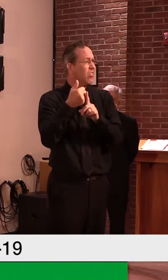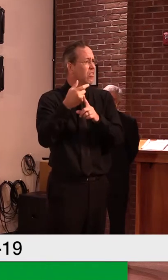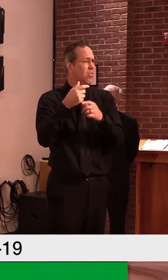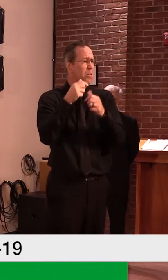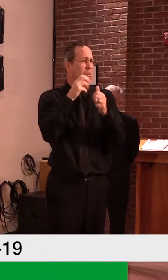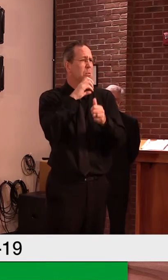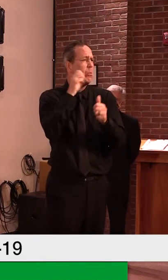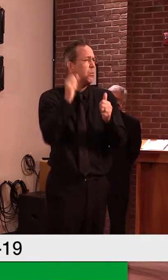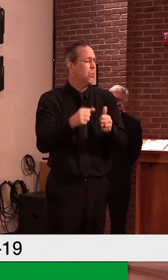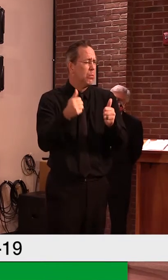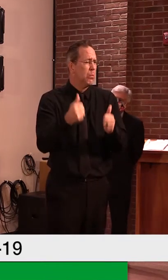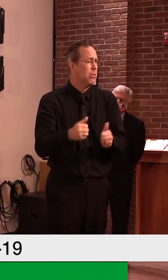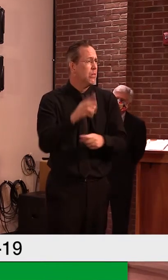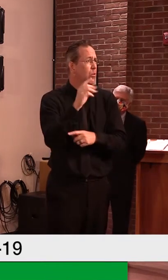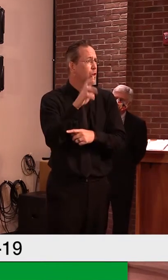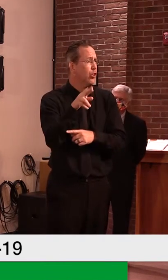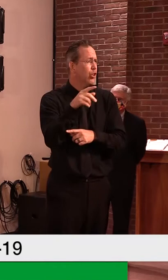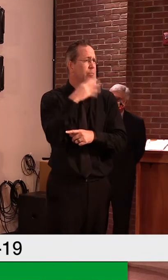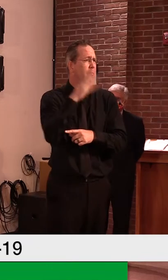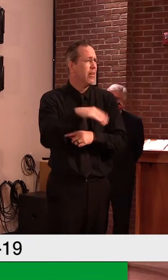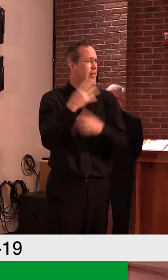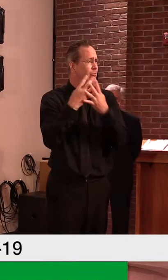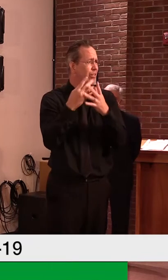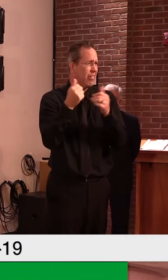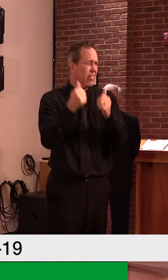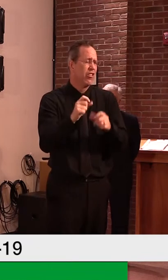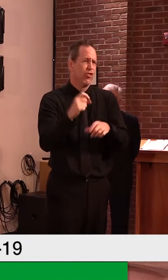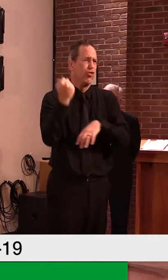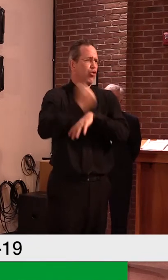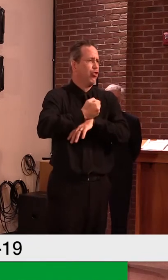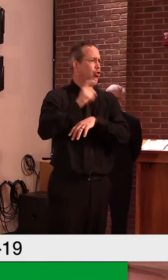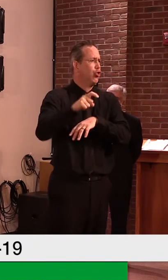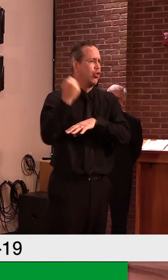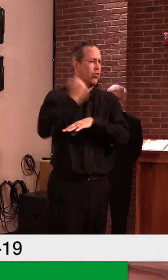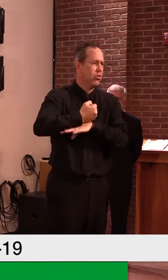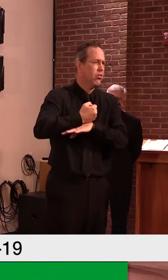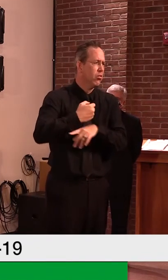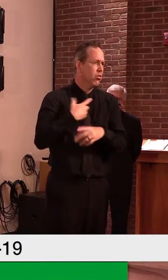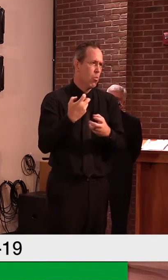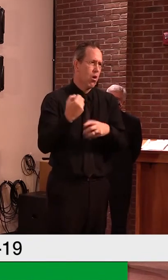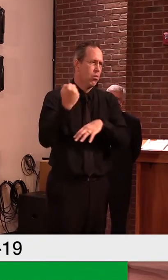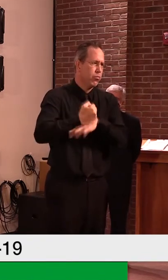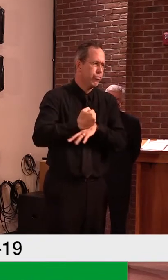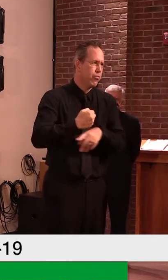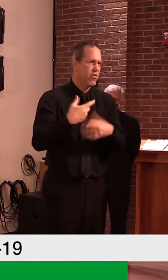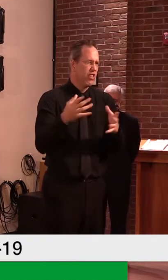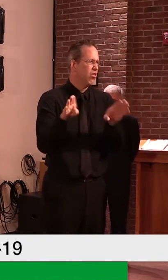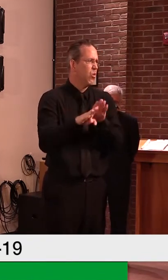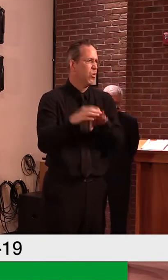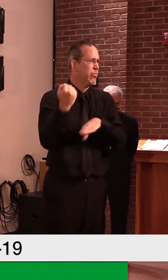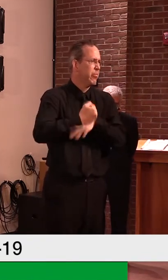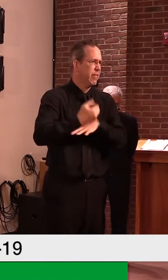I hope not to have to. Um, okay. Um, thank you. thank you both very much. Thank you.